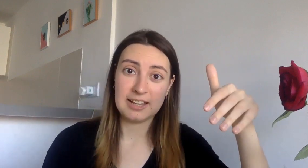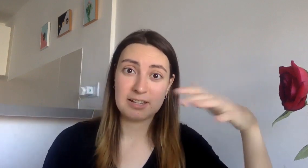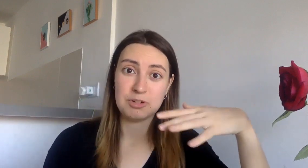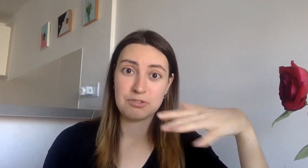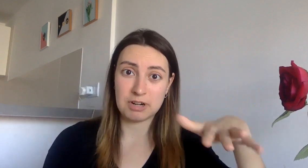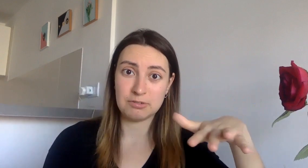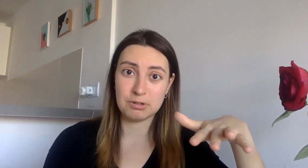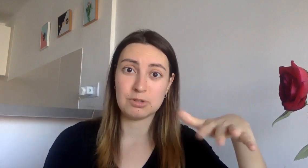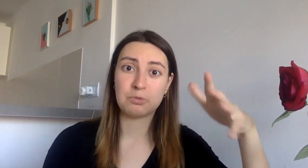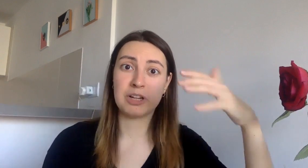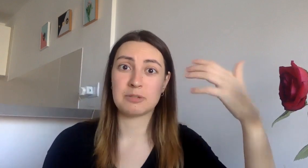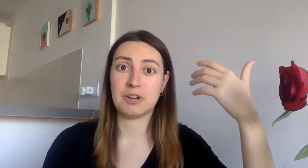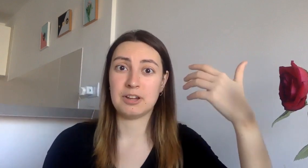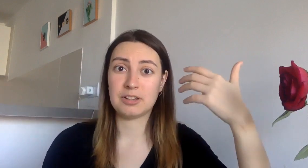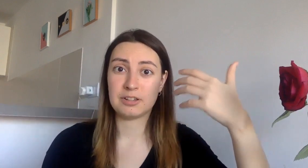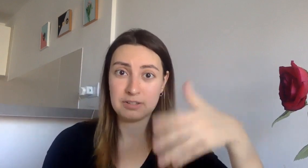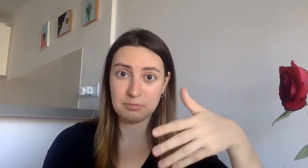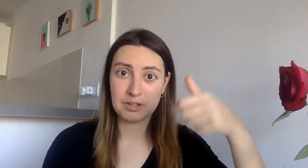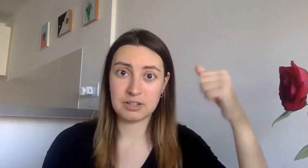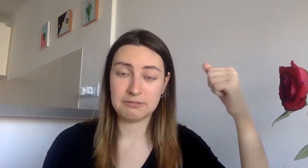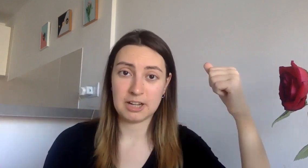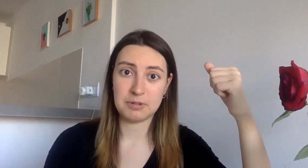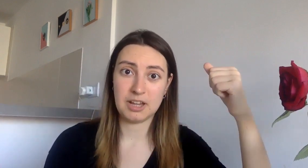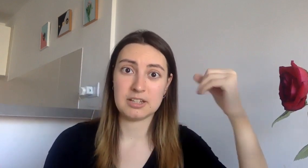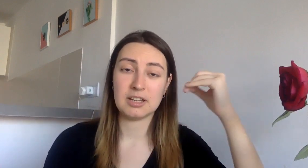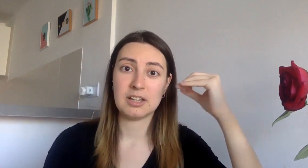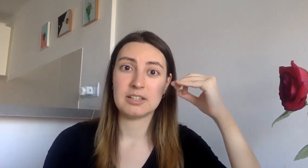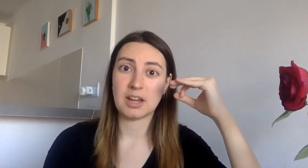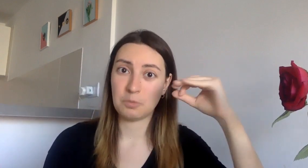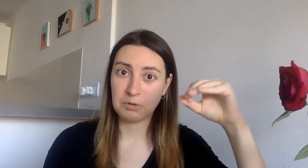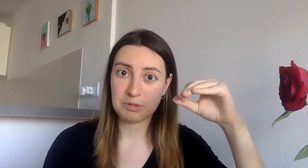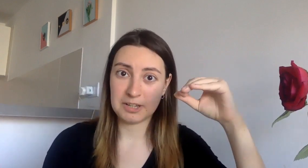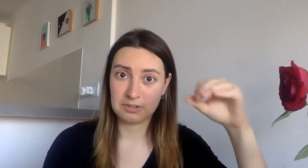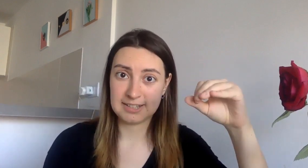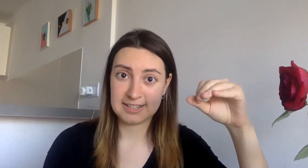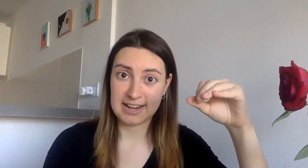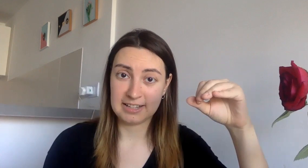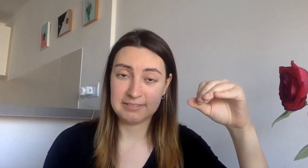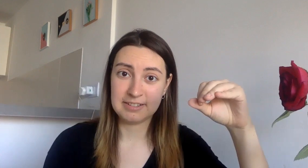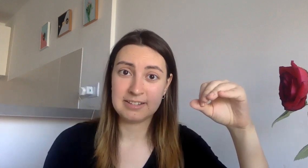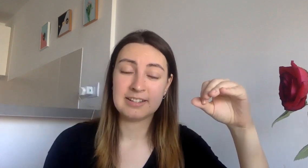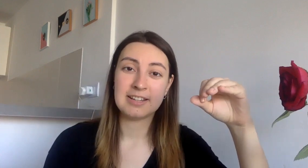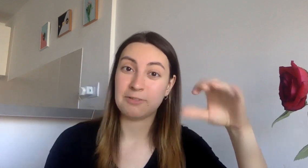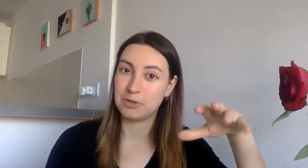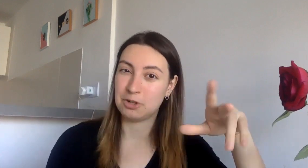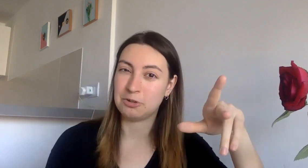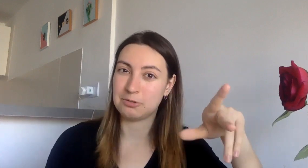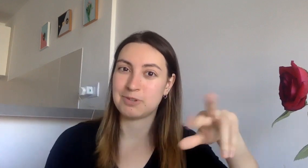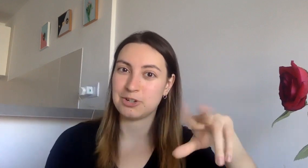submitted the ground rules with my Serbian flatmate, saying we would speak only in Italian, even though Russian